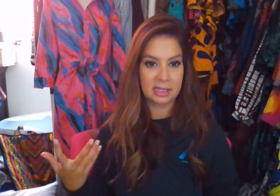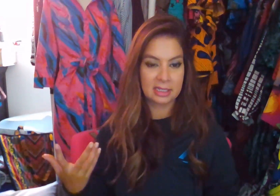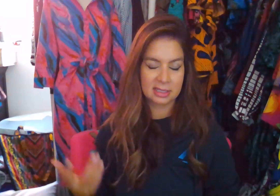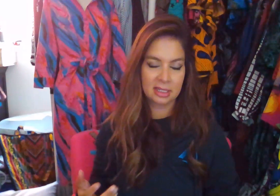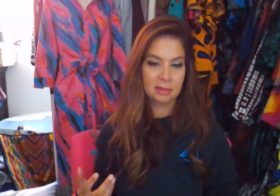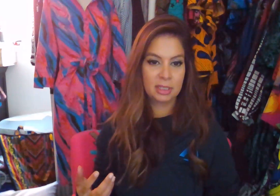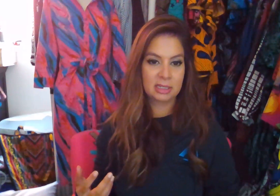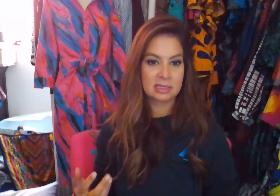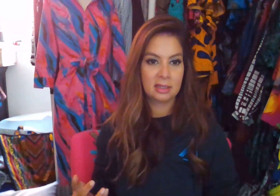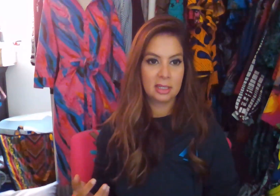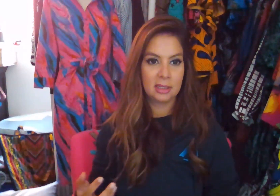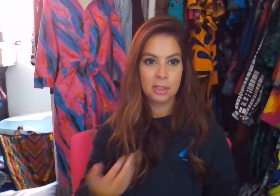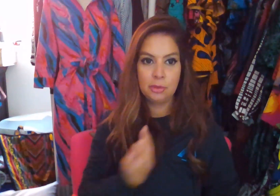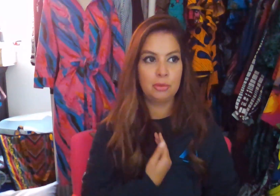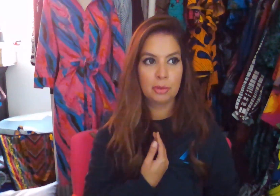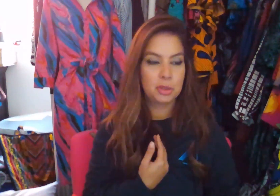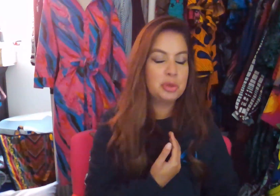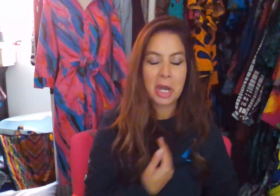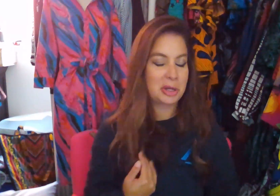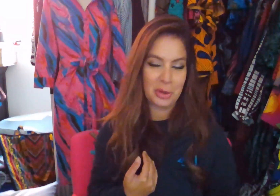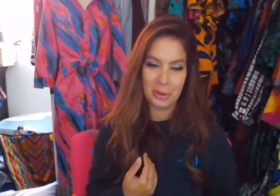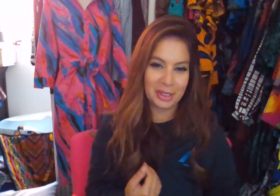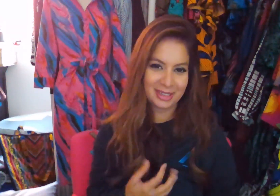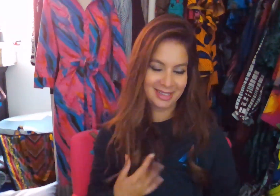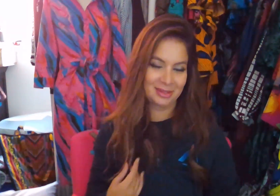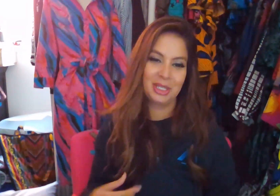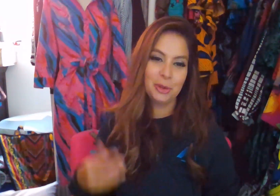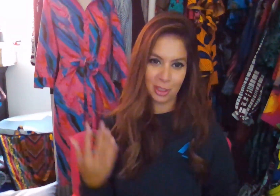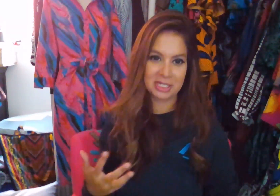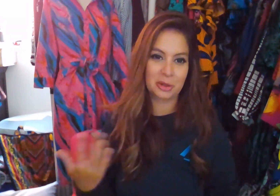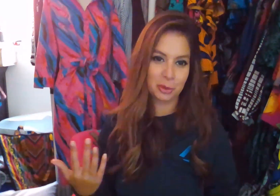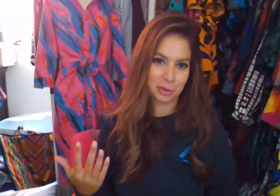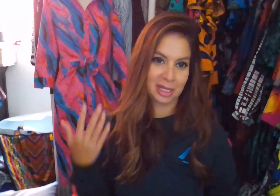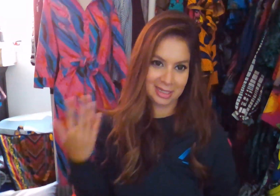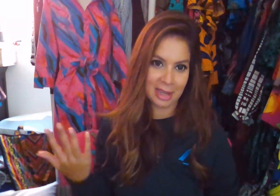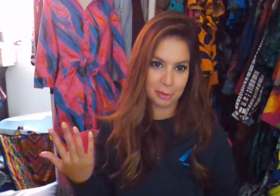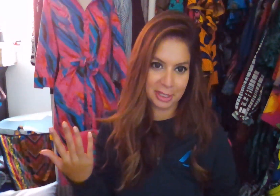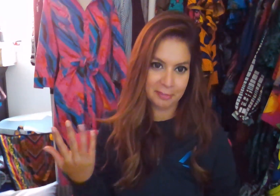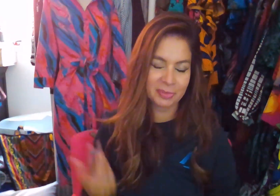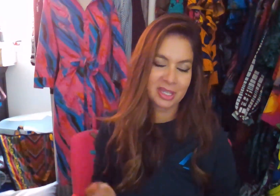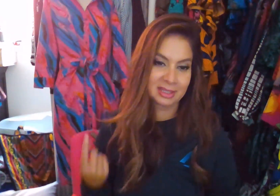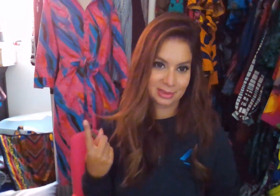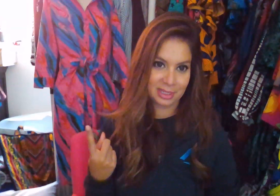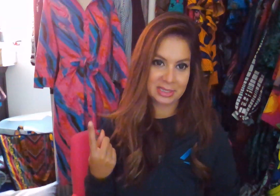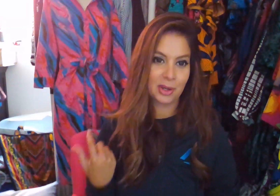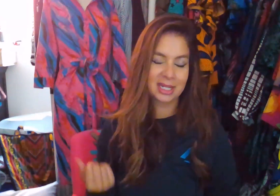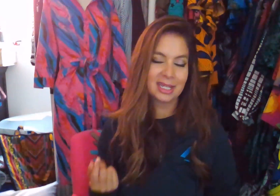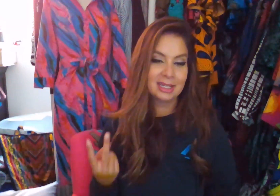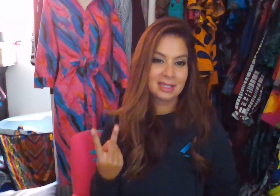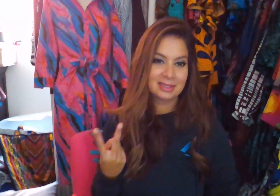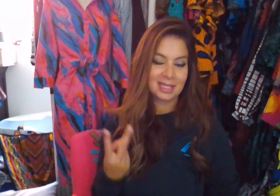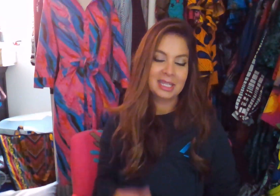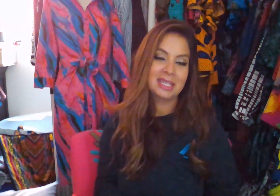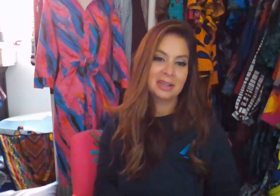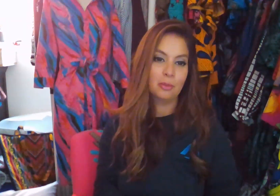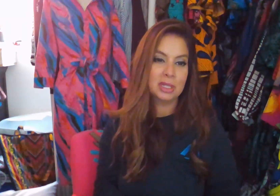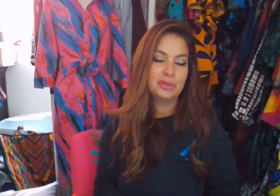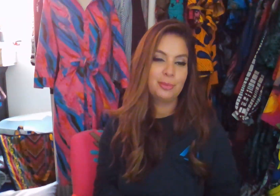insights because you do not know you want to co-create that with them. that's one. Second thing, once you